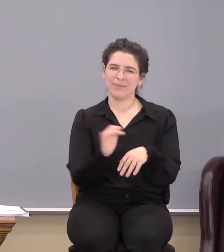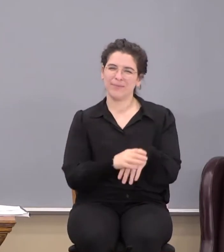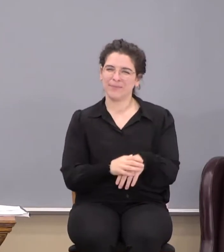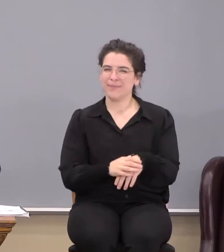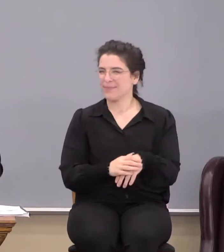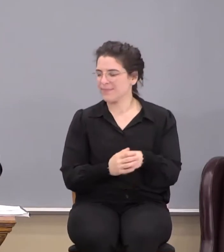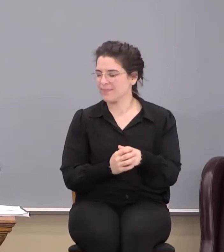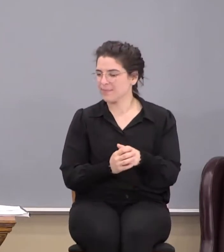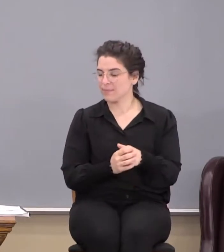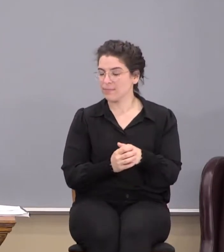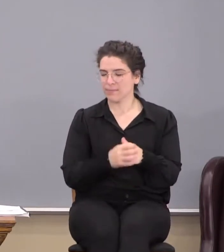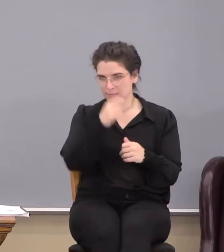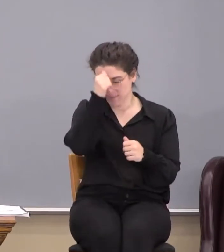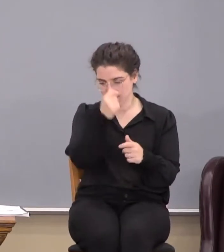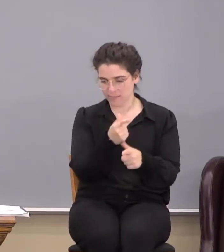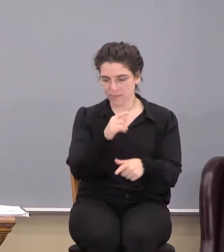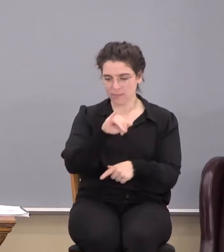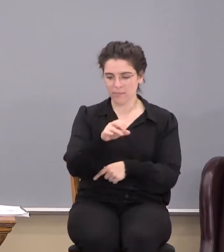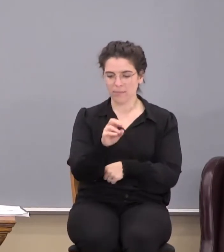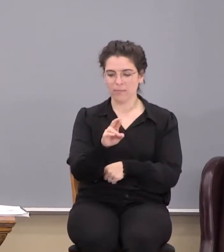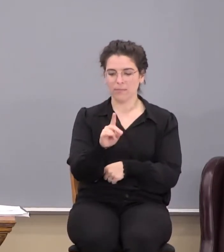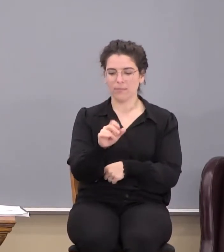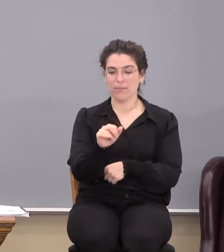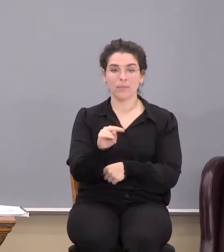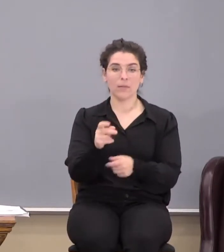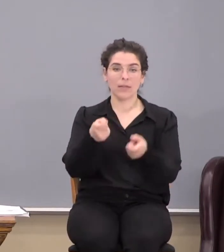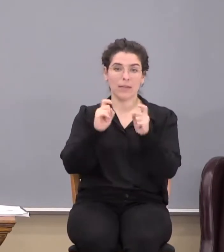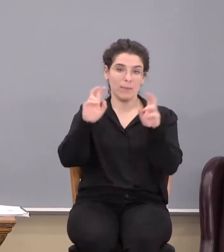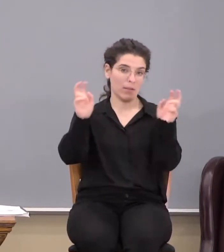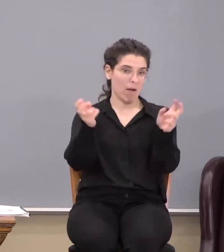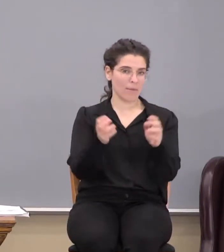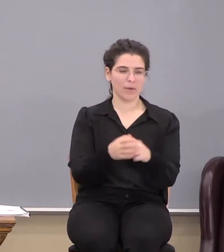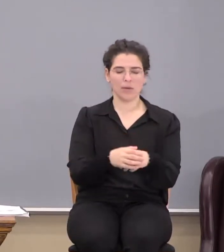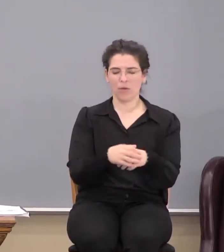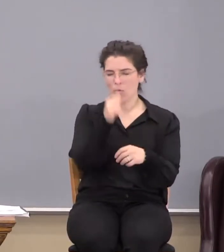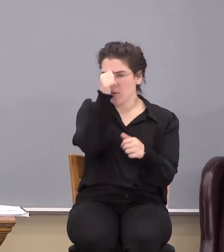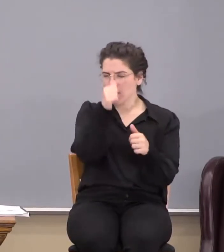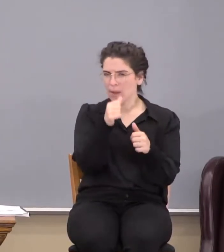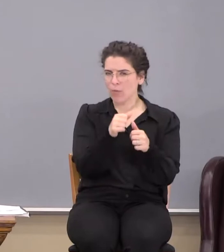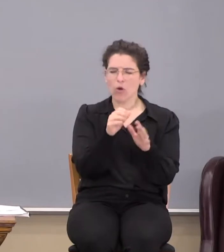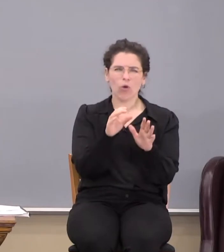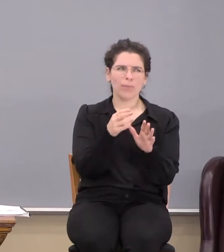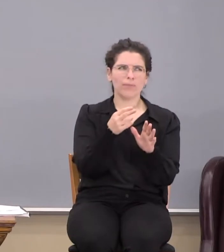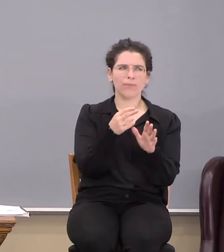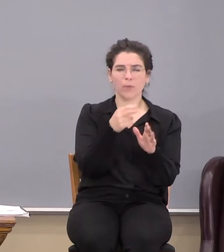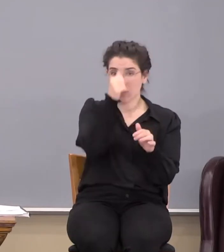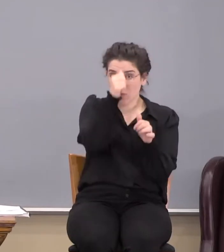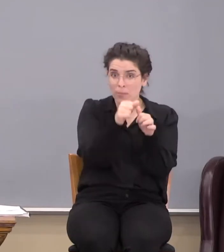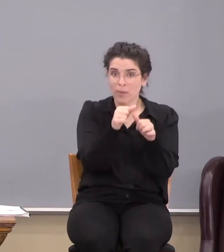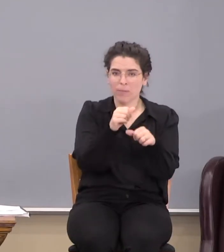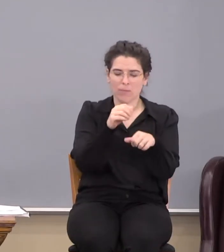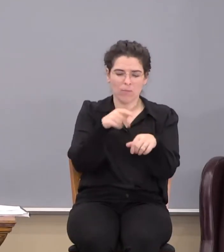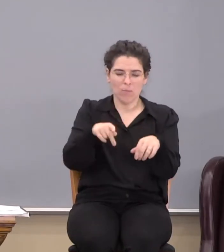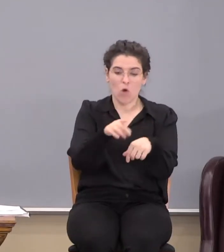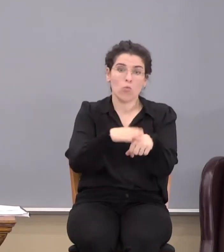when Brother Jordan gave me the topic, remembering or heeding Paul's warnings,